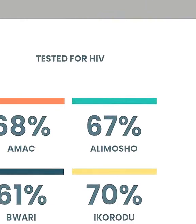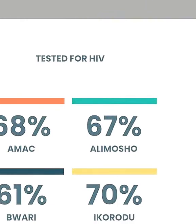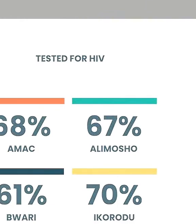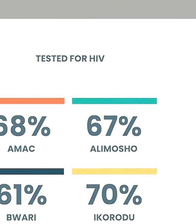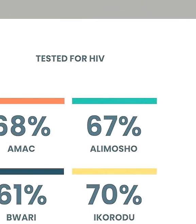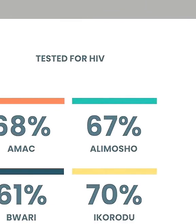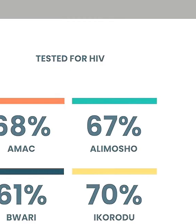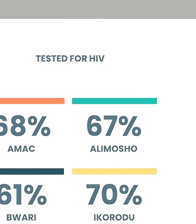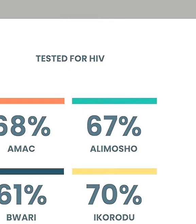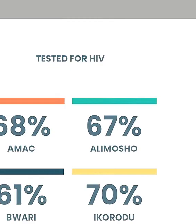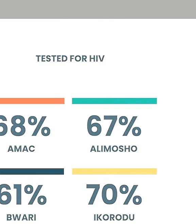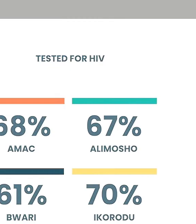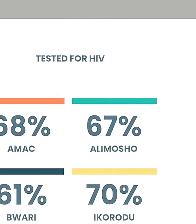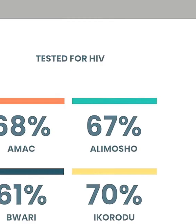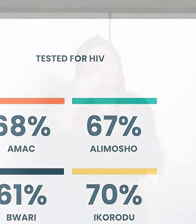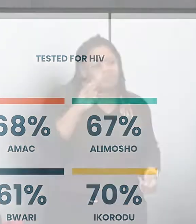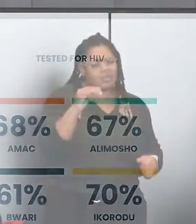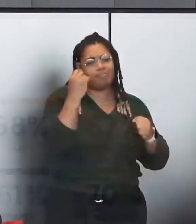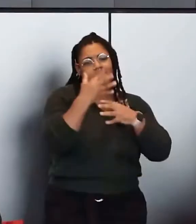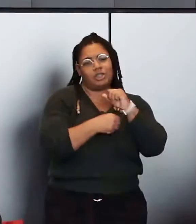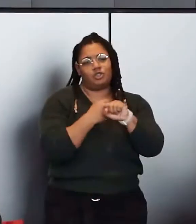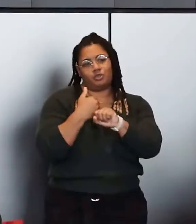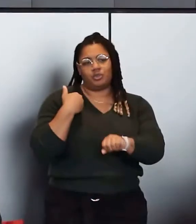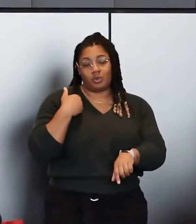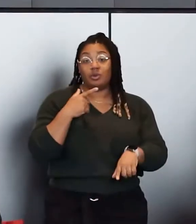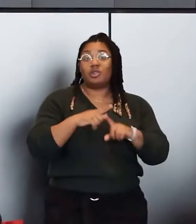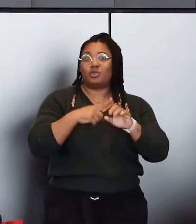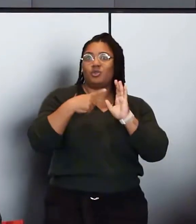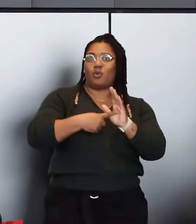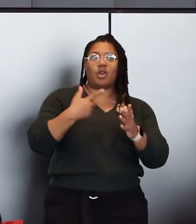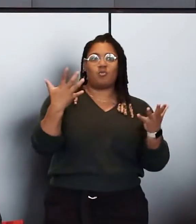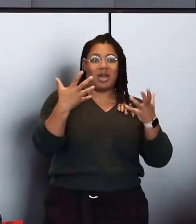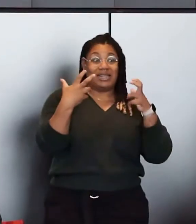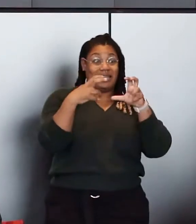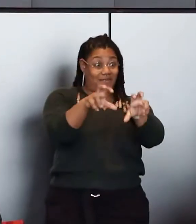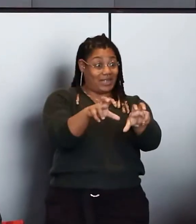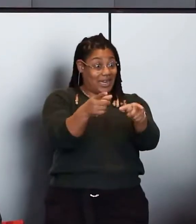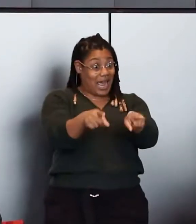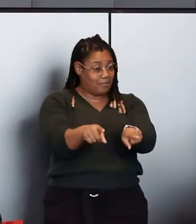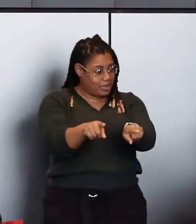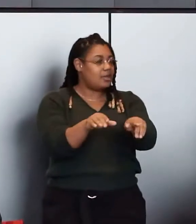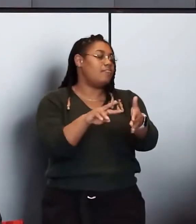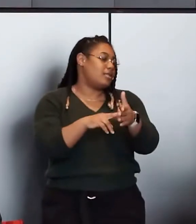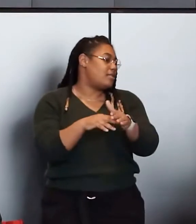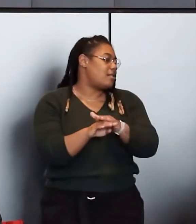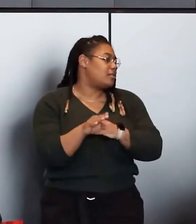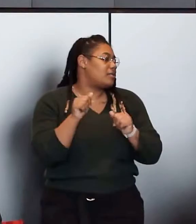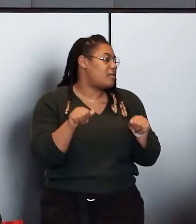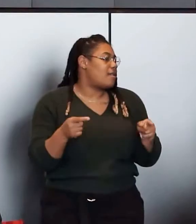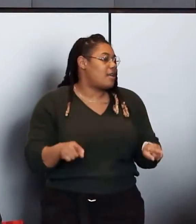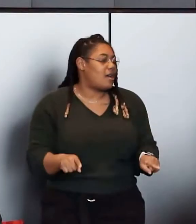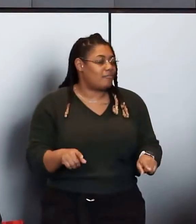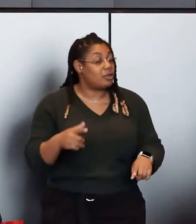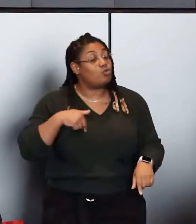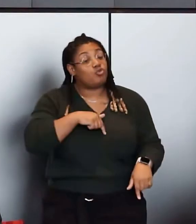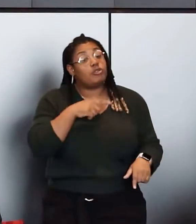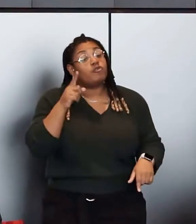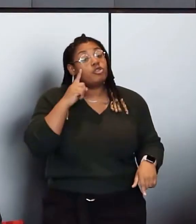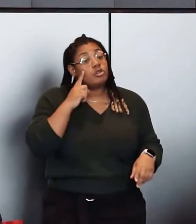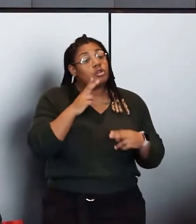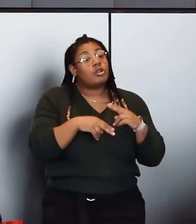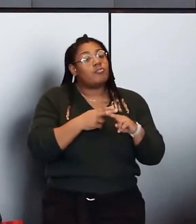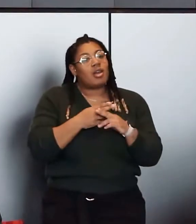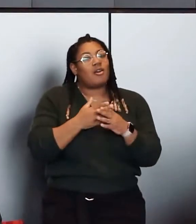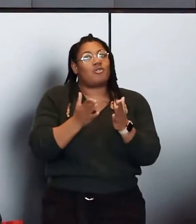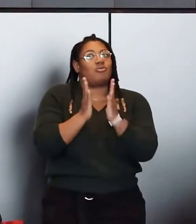went into HIV years ago. So just showing when investment is made, access can happen. And we've heard about kind of the ask